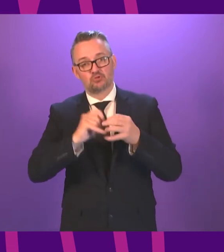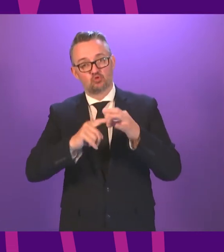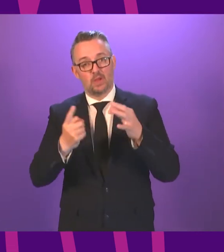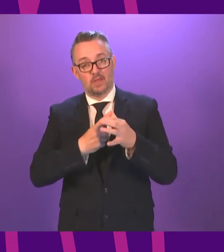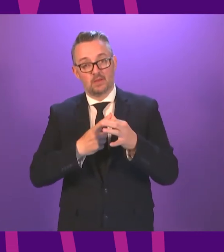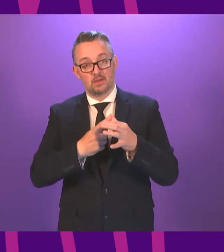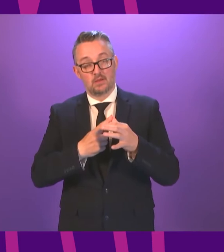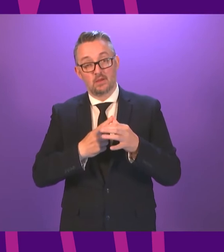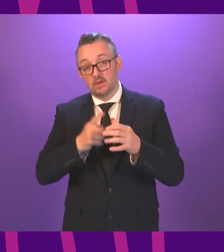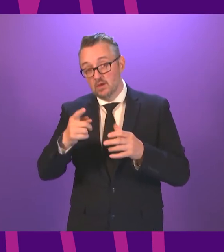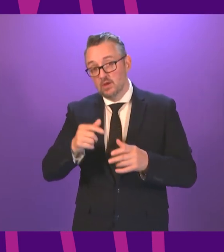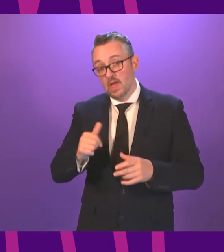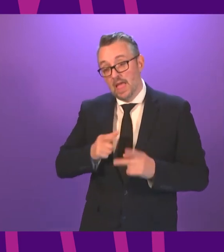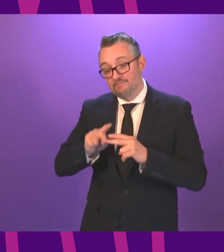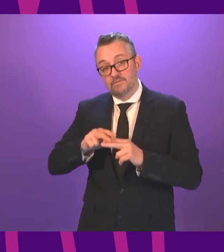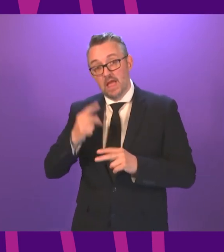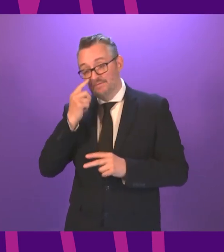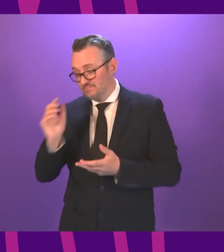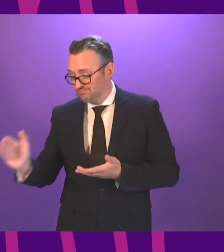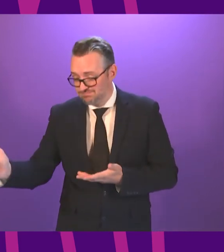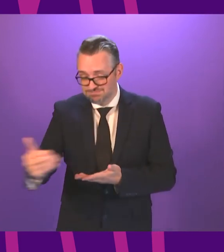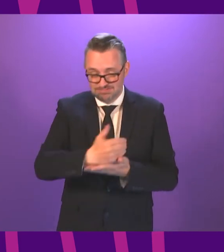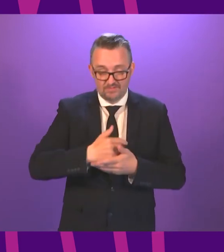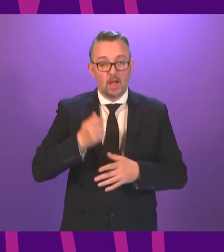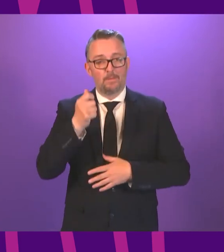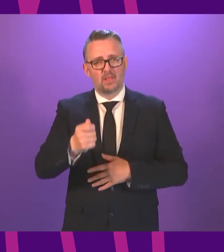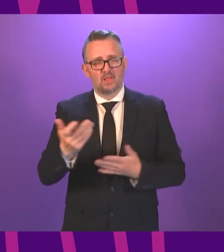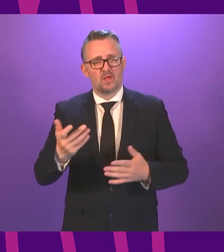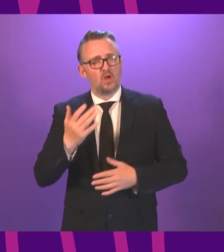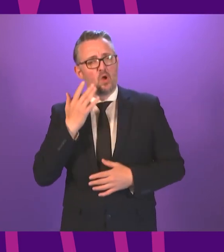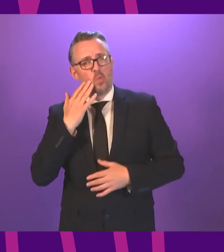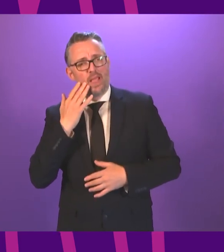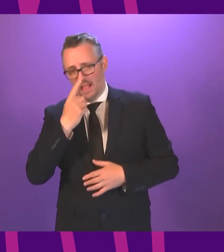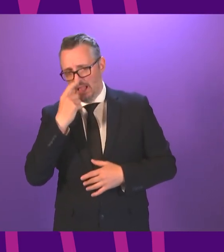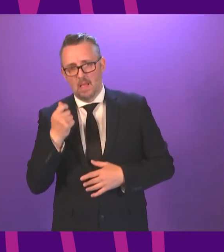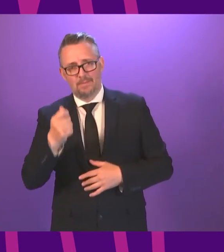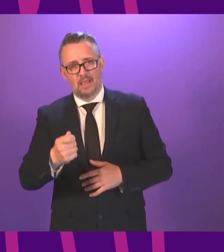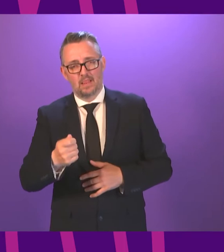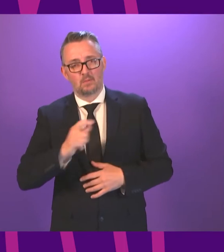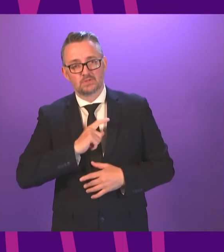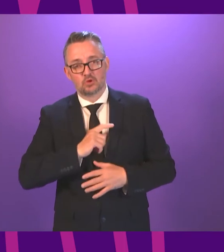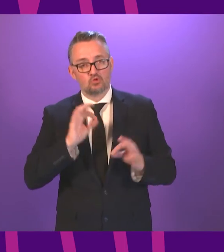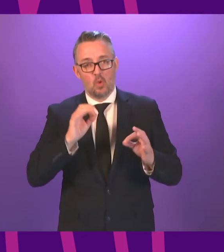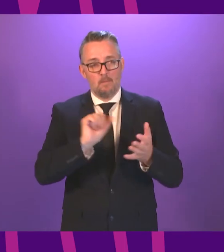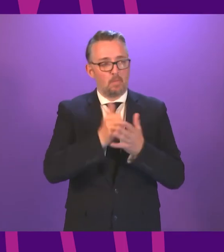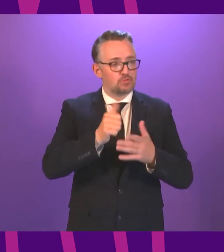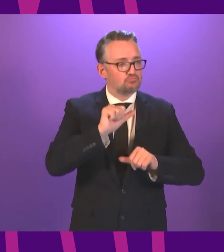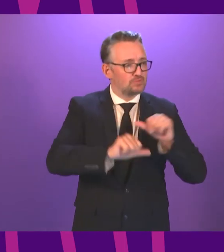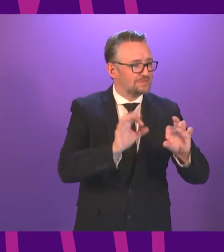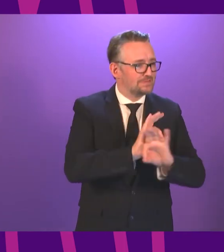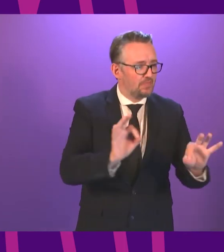if evidence is to be collected for appeals, then when would pupils, parents and teachers be able to do this in the absence of a published process?